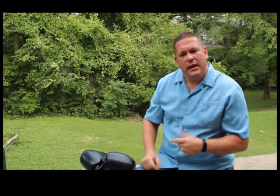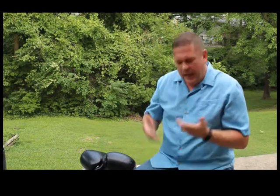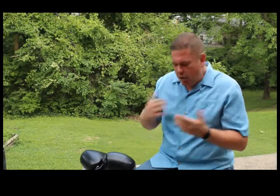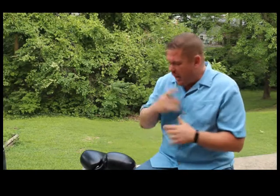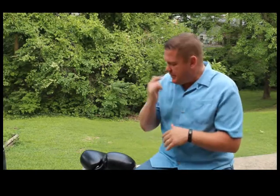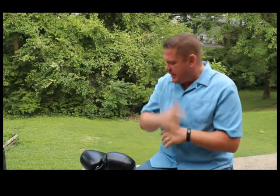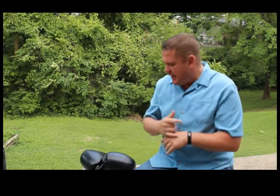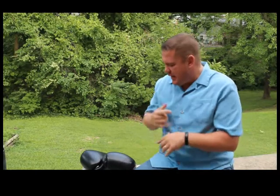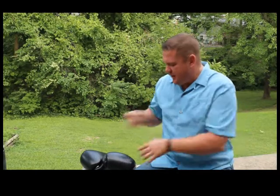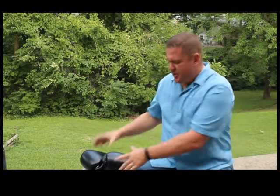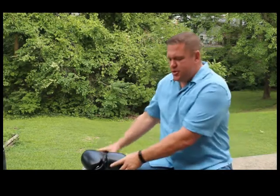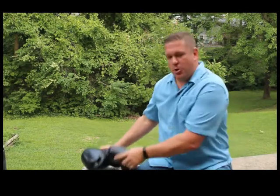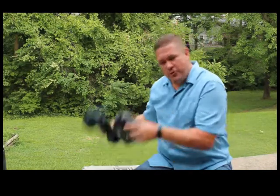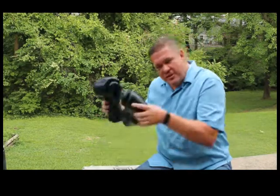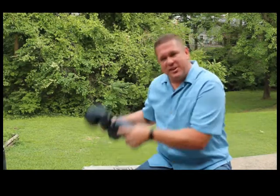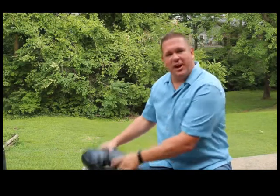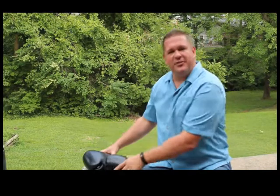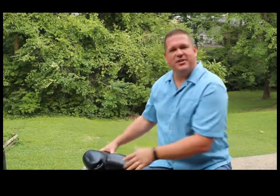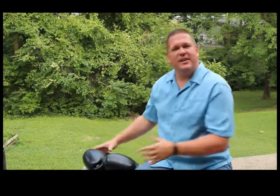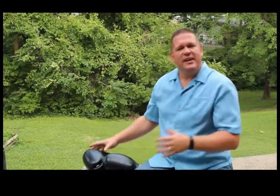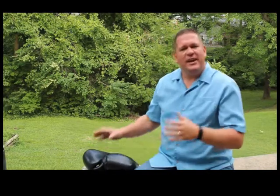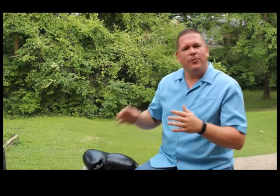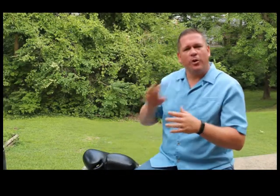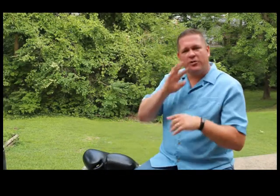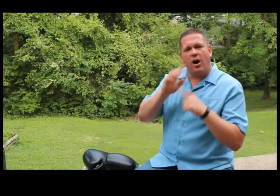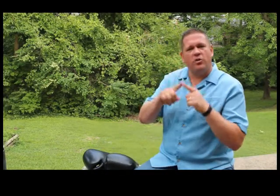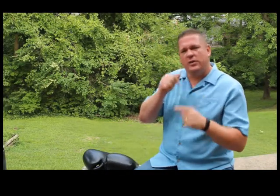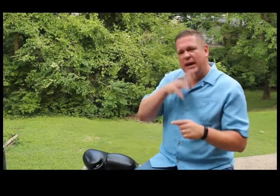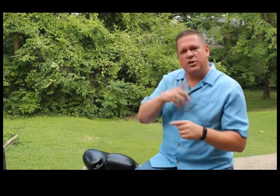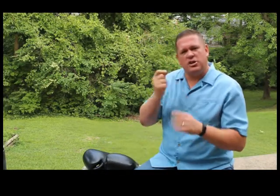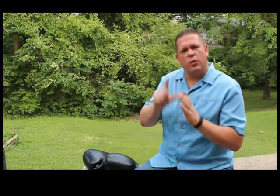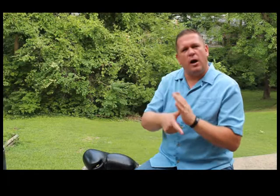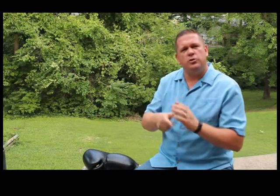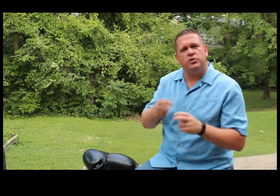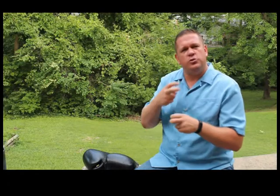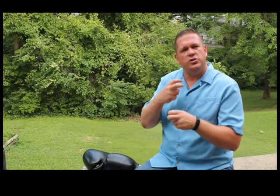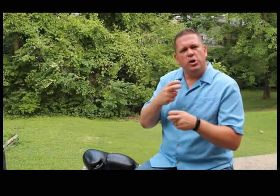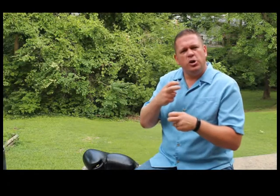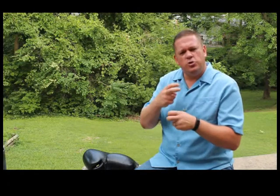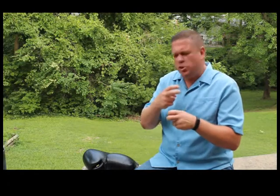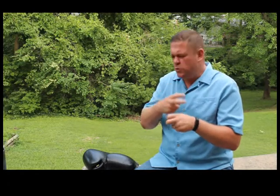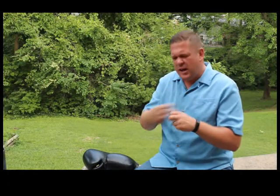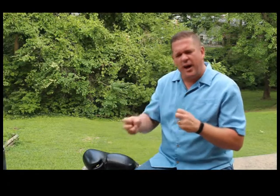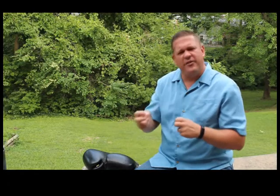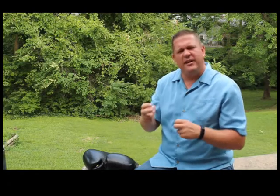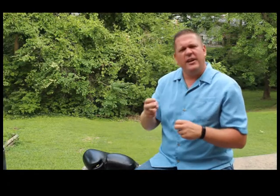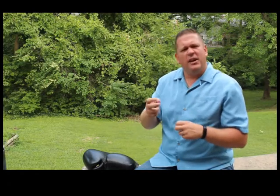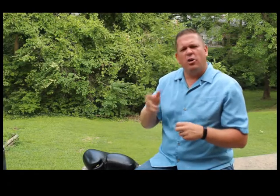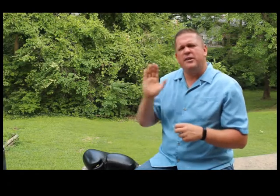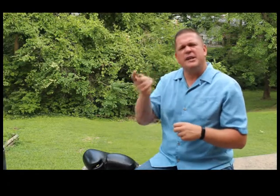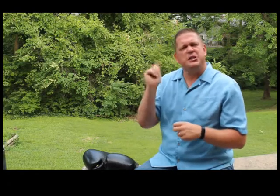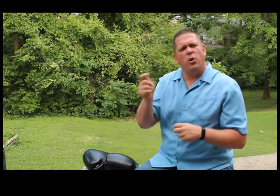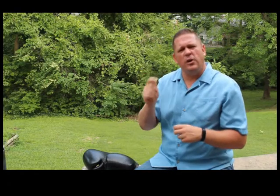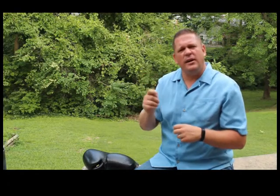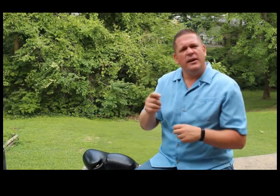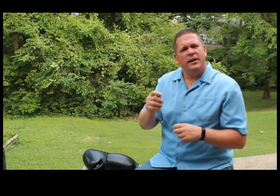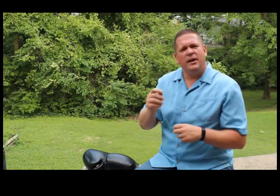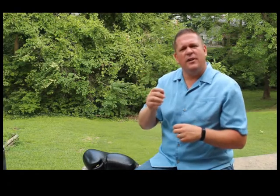Here I am today, and I've shown you these gloves, and we're going to talk to a lady just in a while who's so tough, and her testimony of